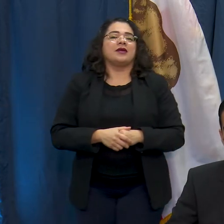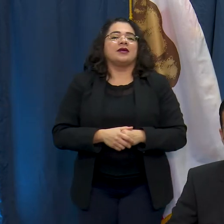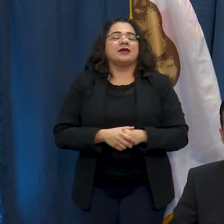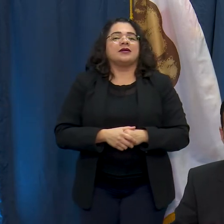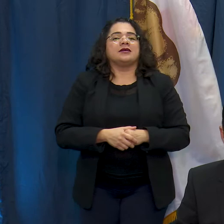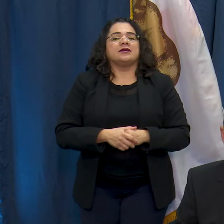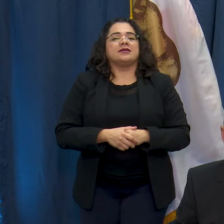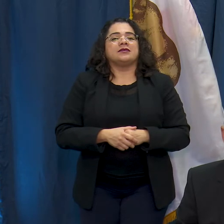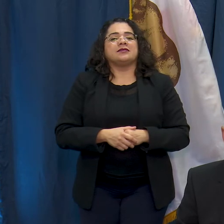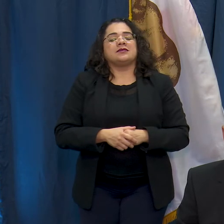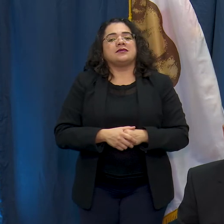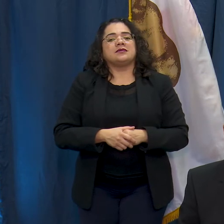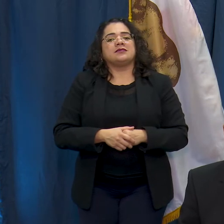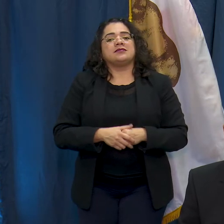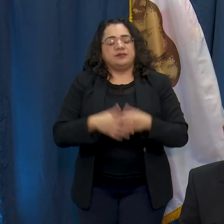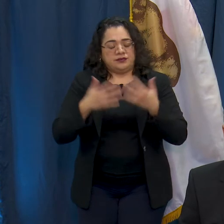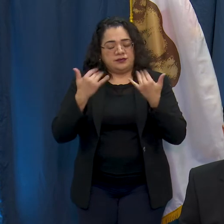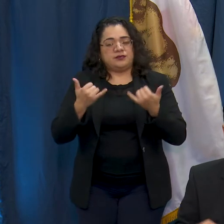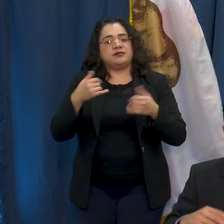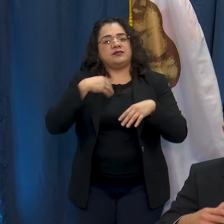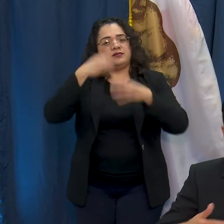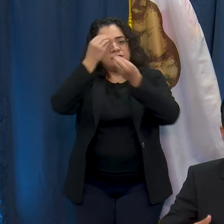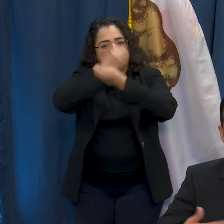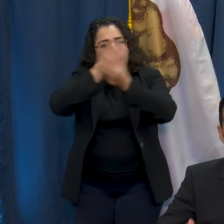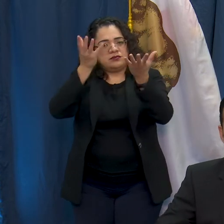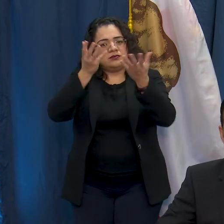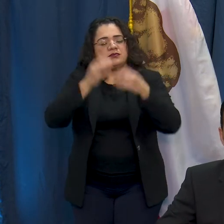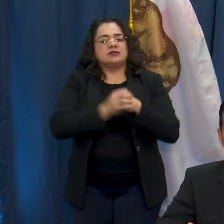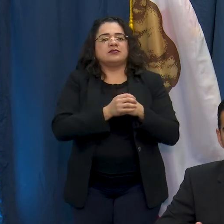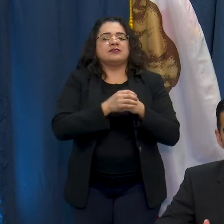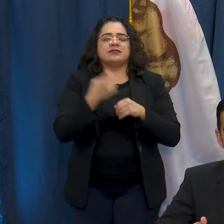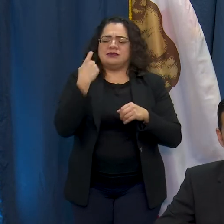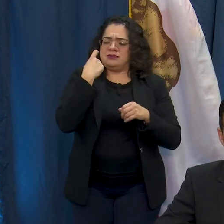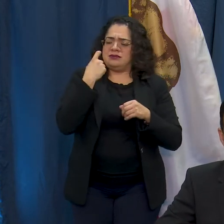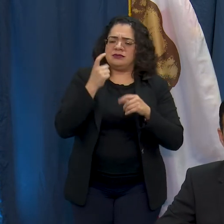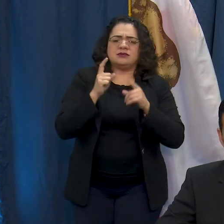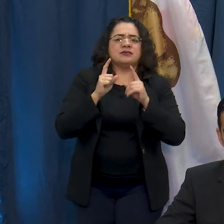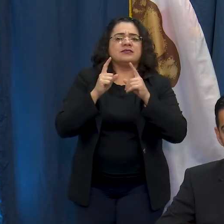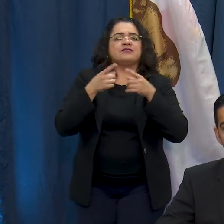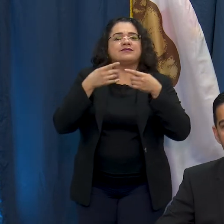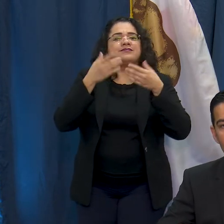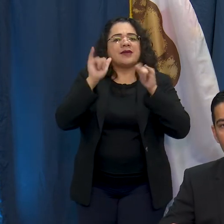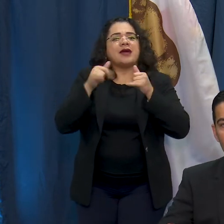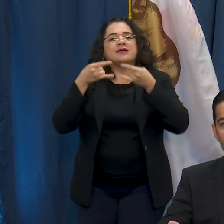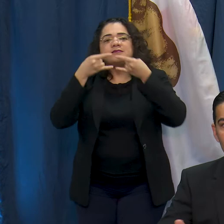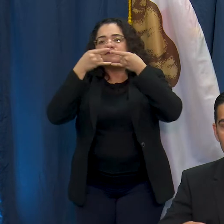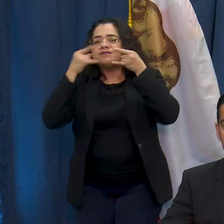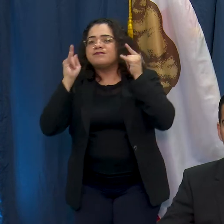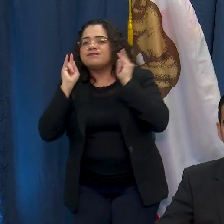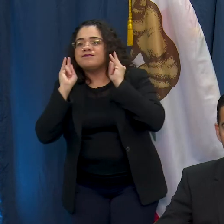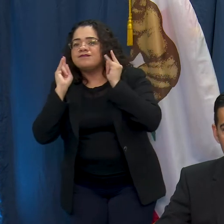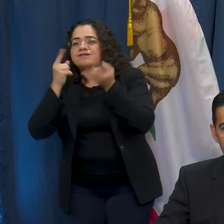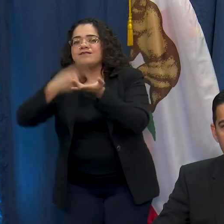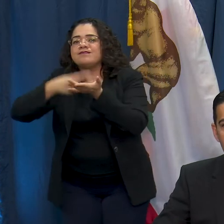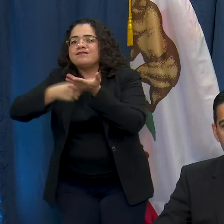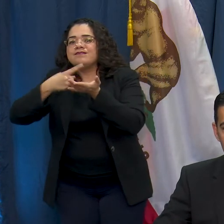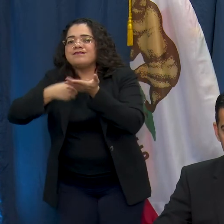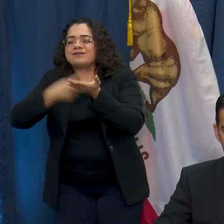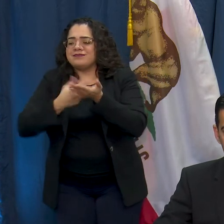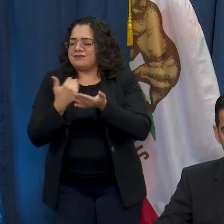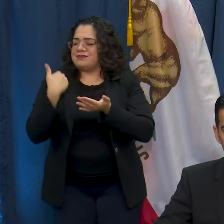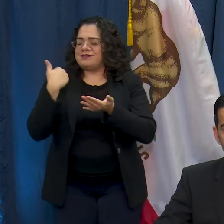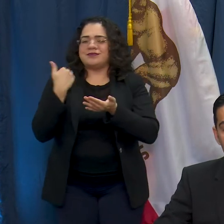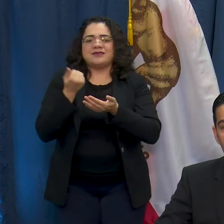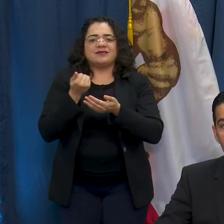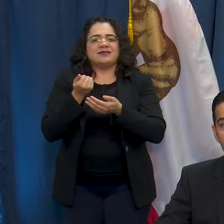Now I want to update folks on the conversation we've had around face coverings. As we've been discussing in the last few